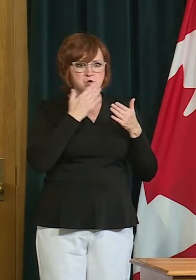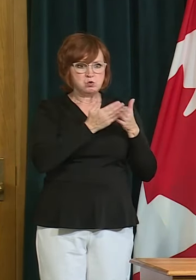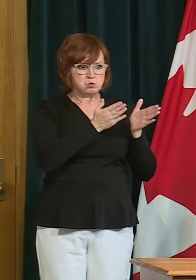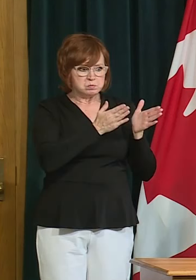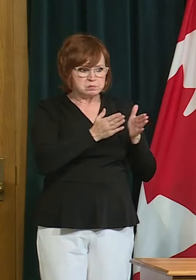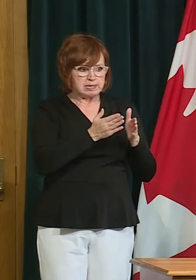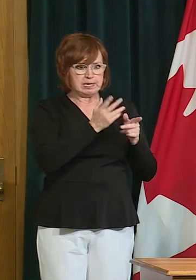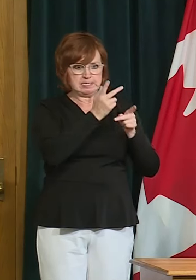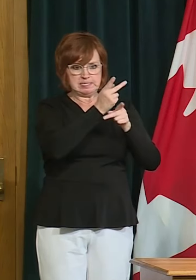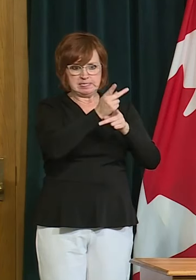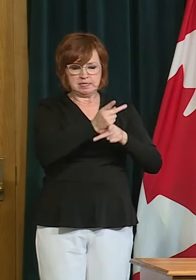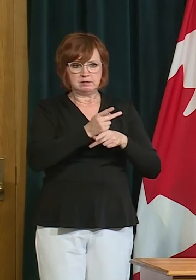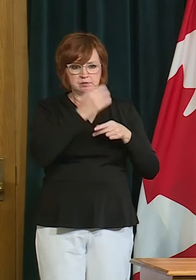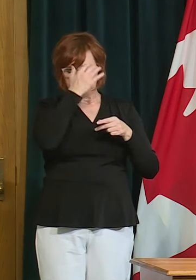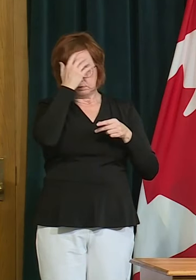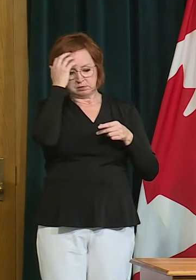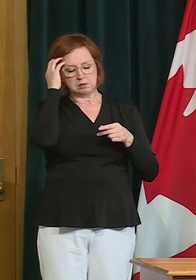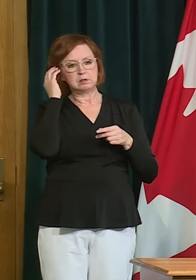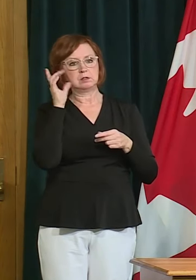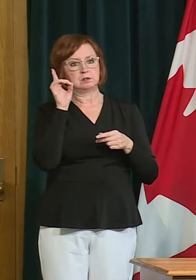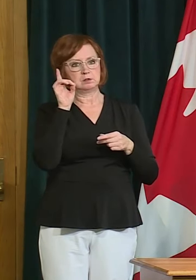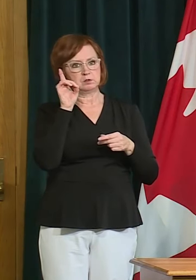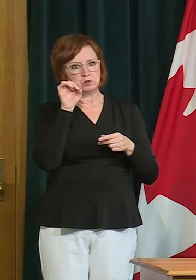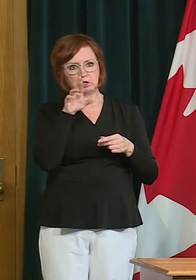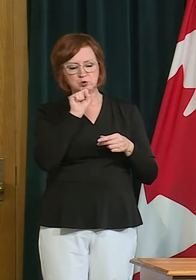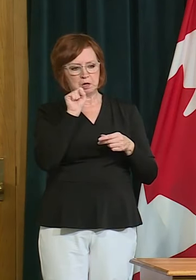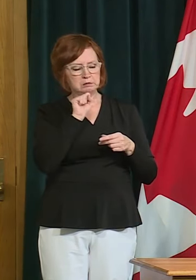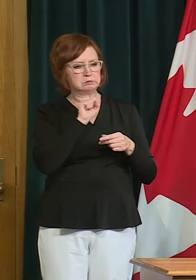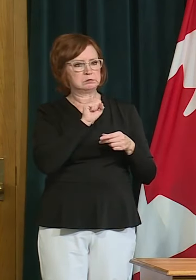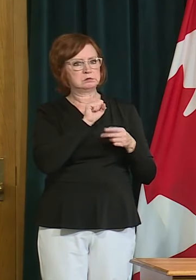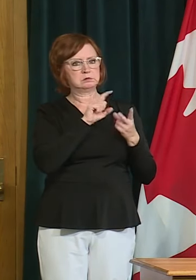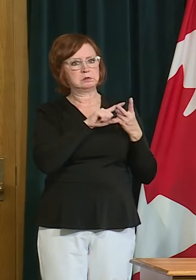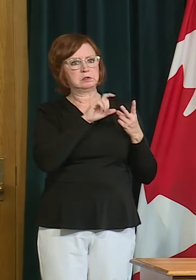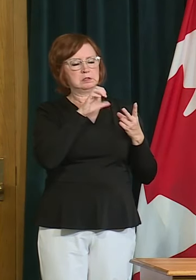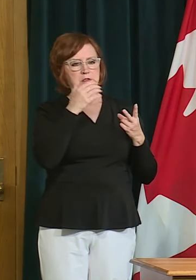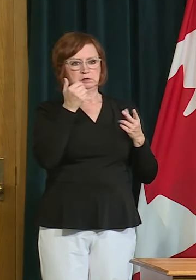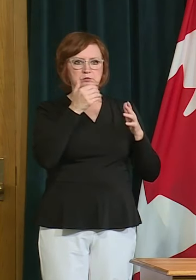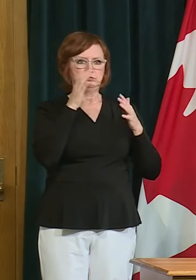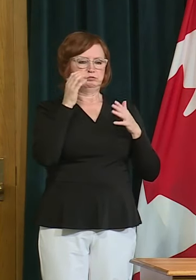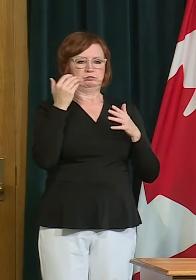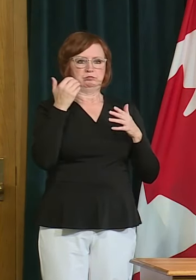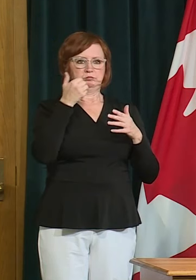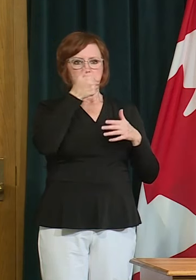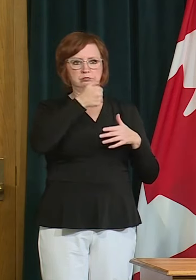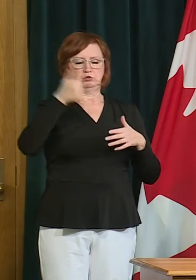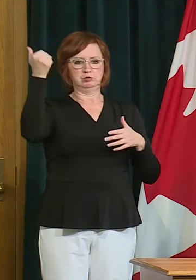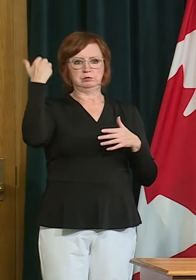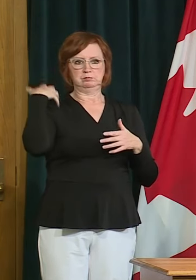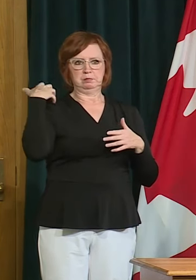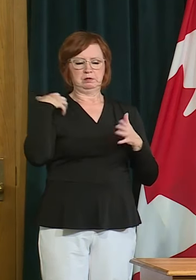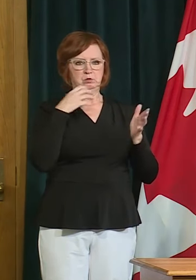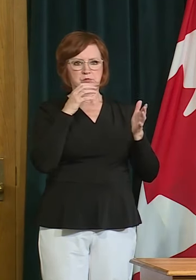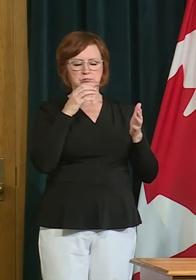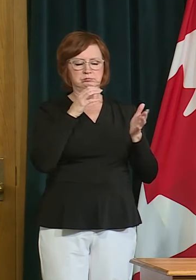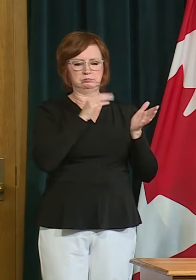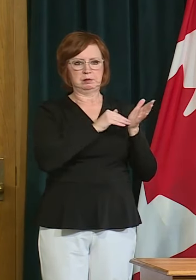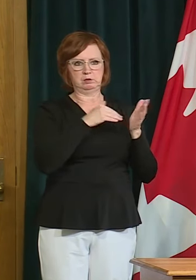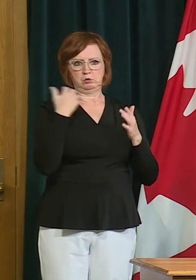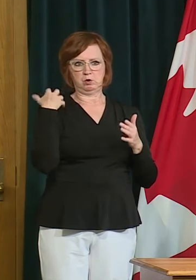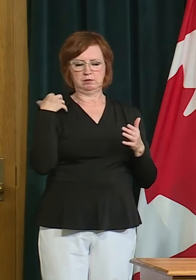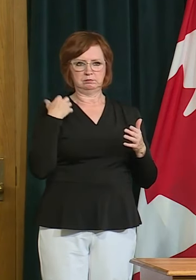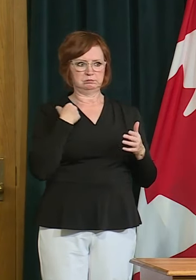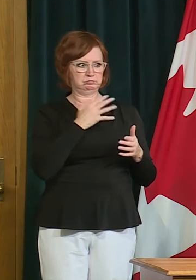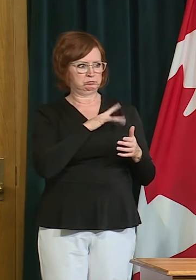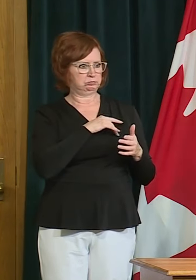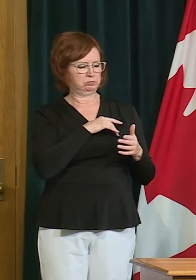importantly the decisions that individuals have made they they speak to our collective uh success and you don't have to look very far uh outside of of